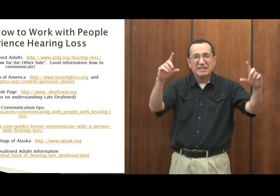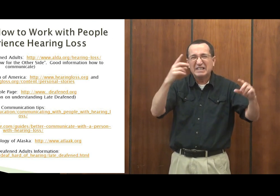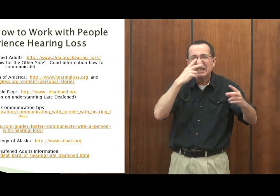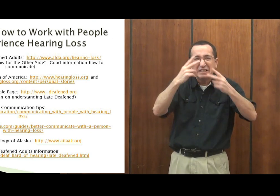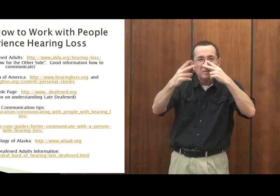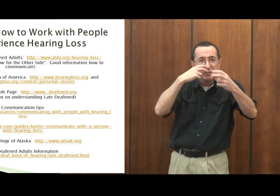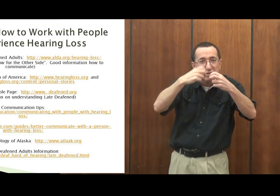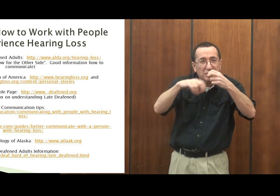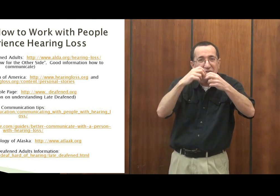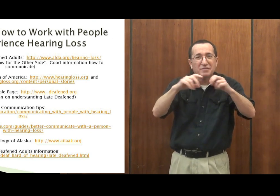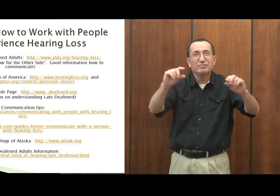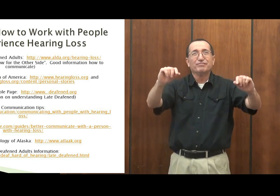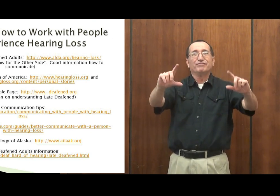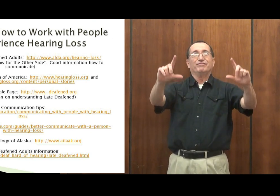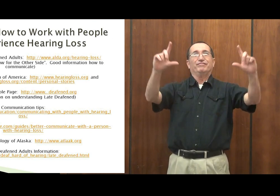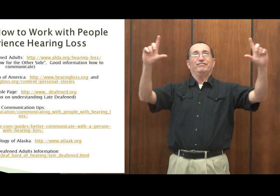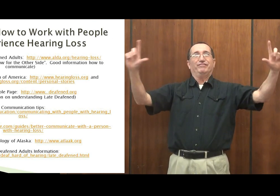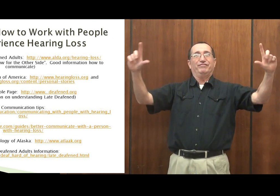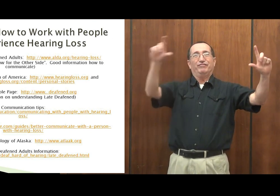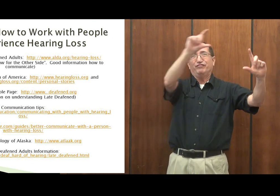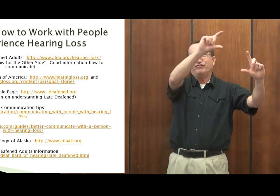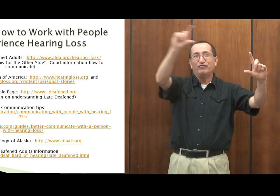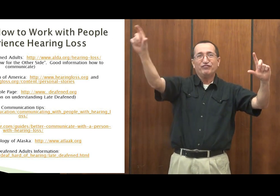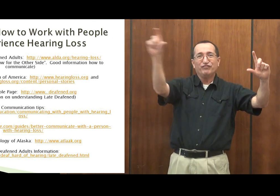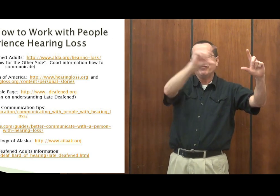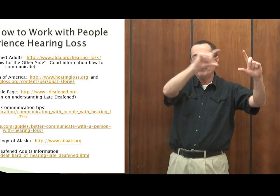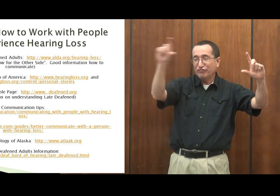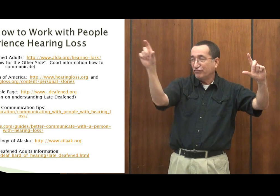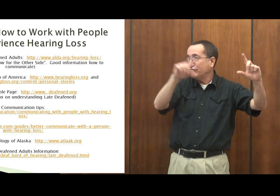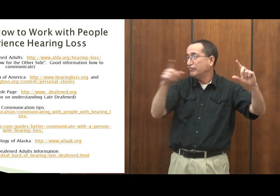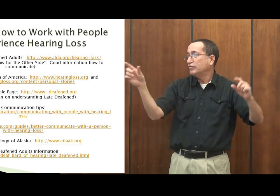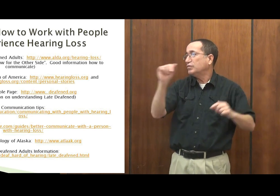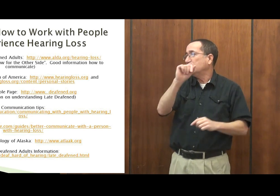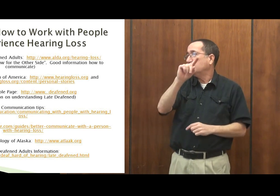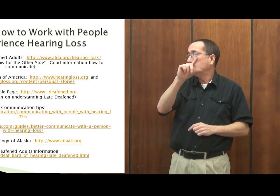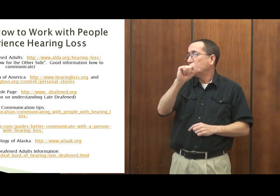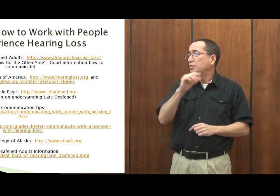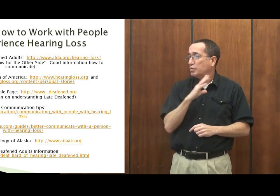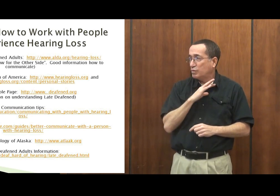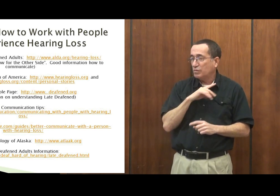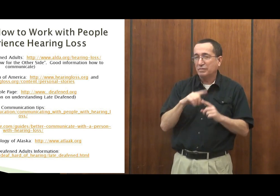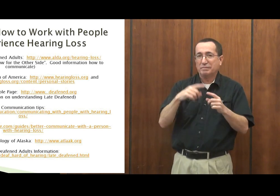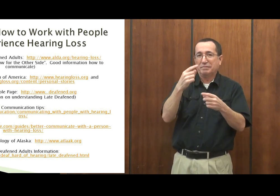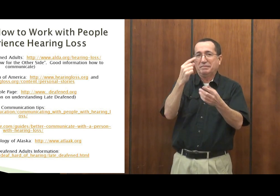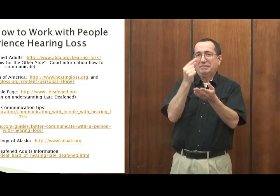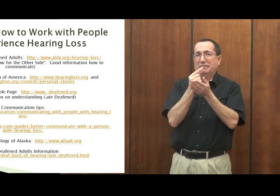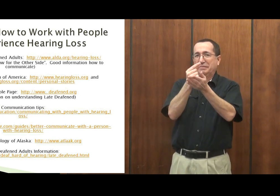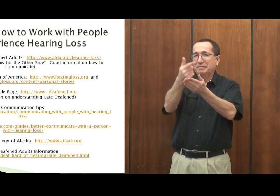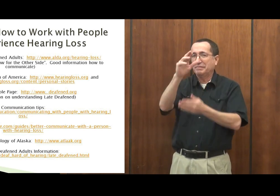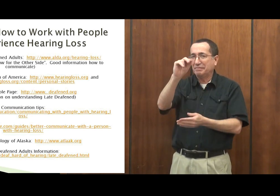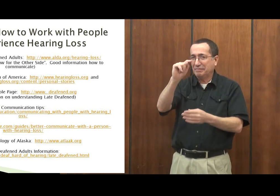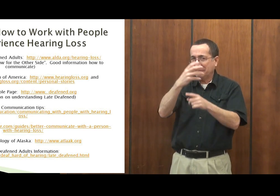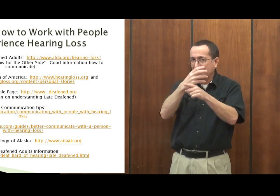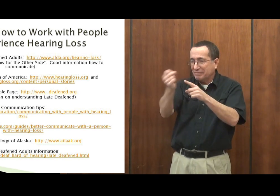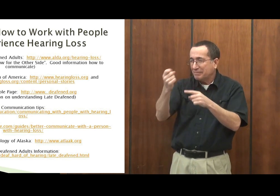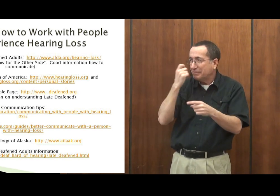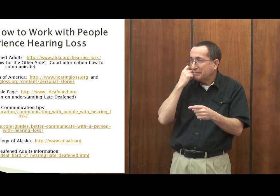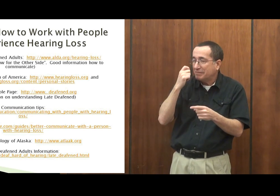can't say good enough good things about ATLA. For someone with a hearing loss, they have tools to expand a newspaper